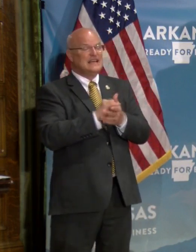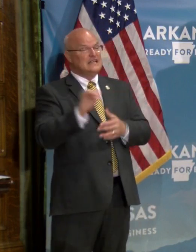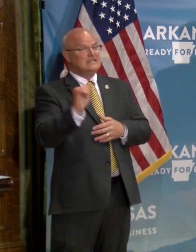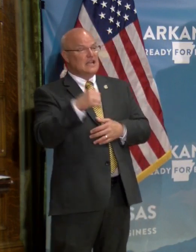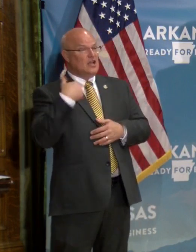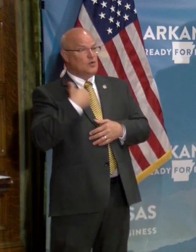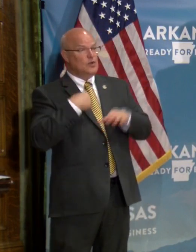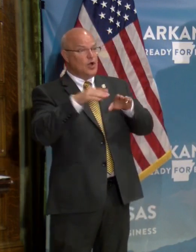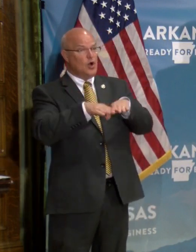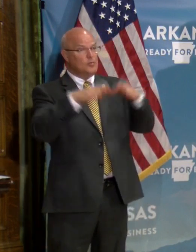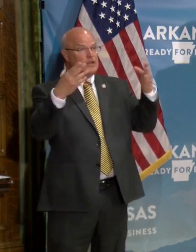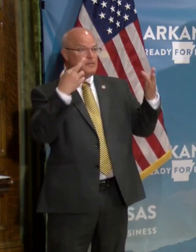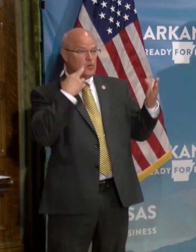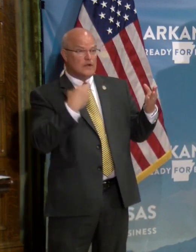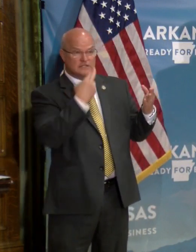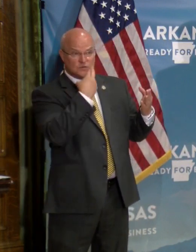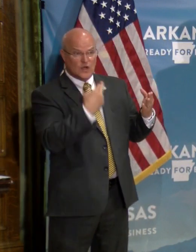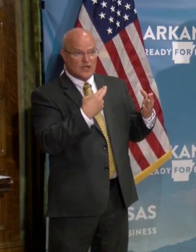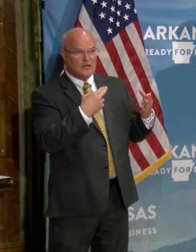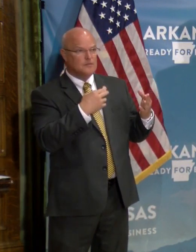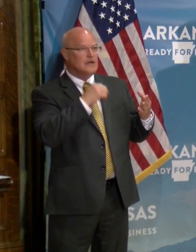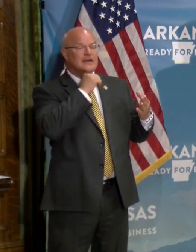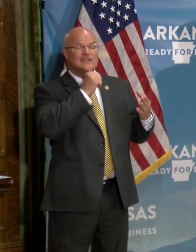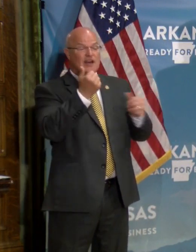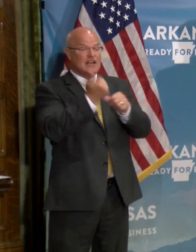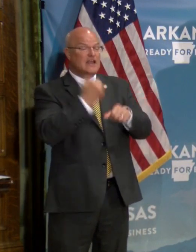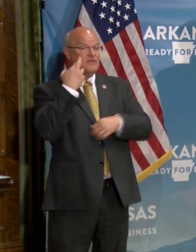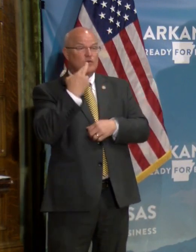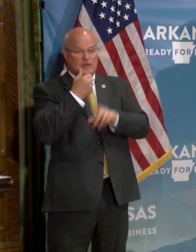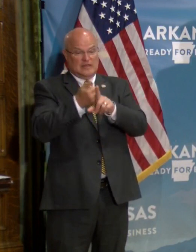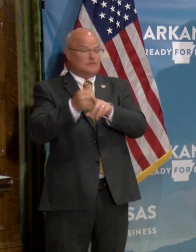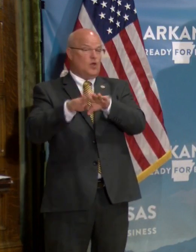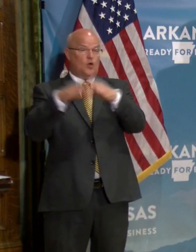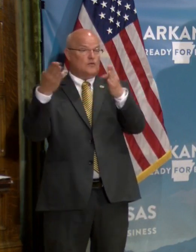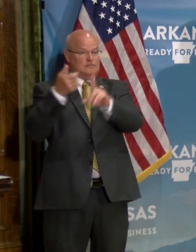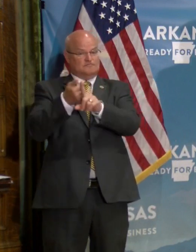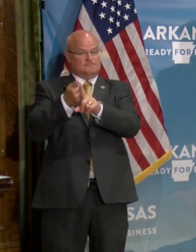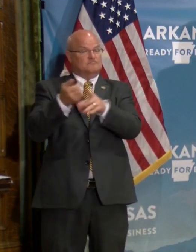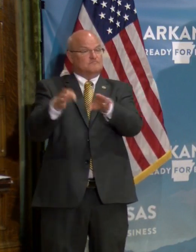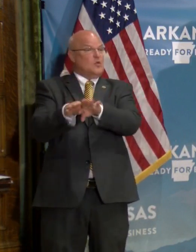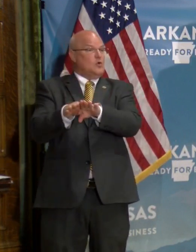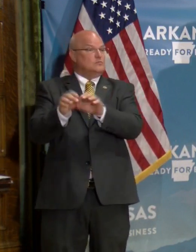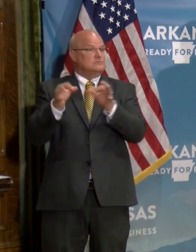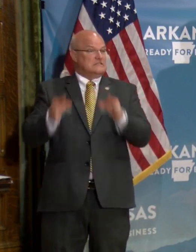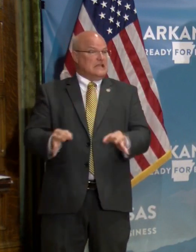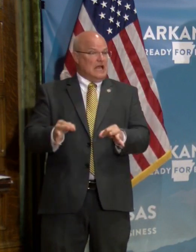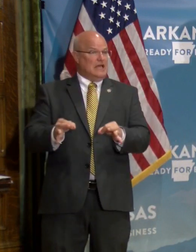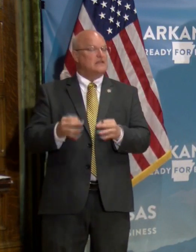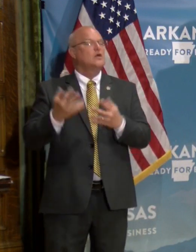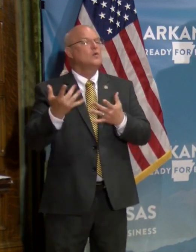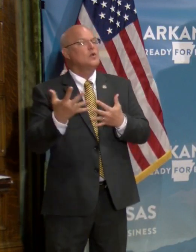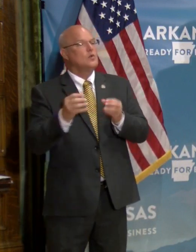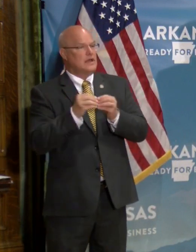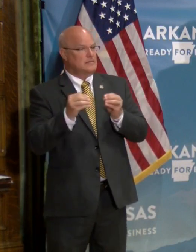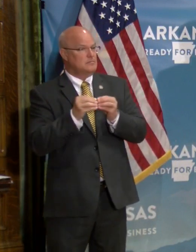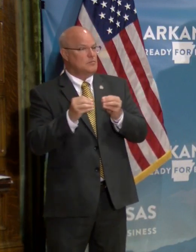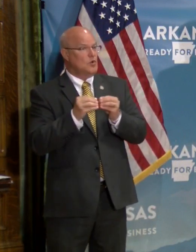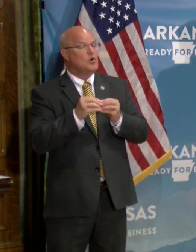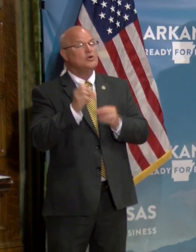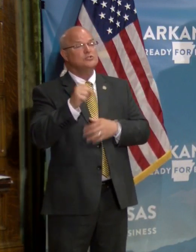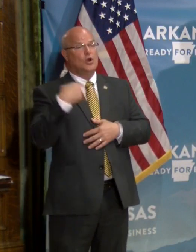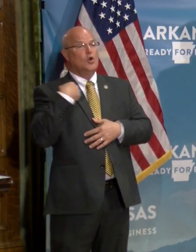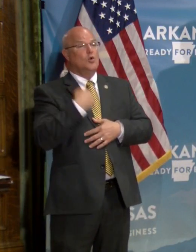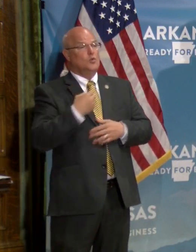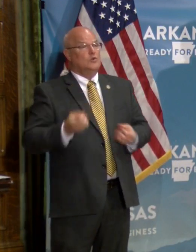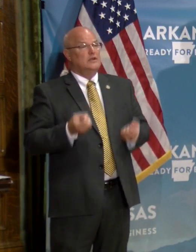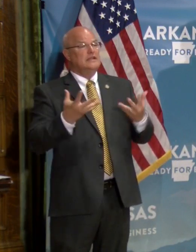just like we opened up our restaurants, but not every restaurant opened up. Uh, they want to wait a little bit longer. And so